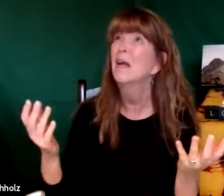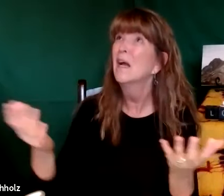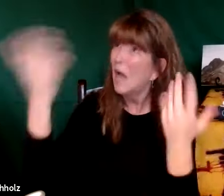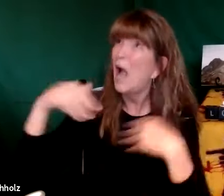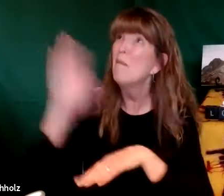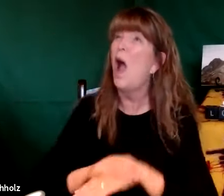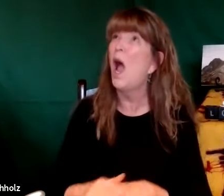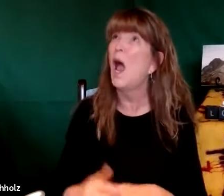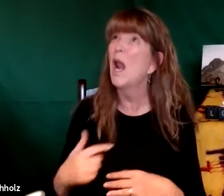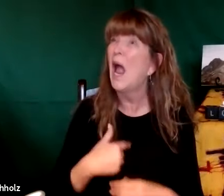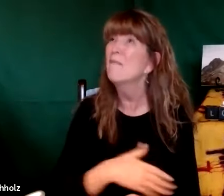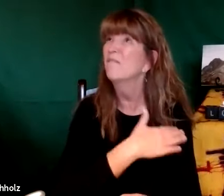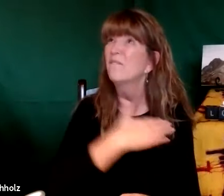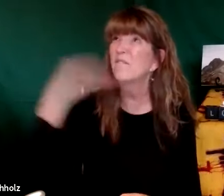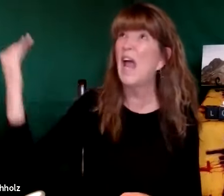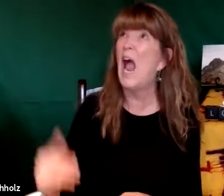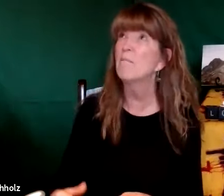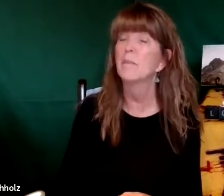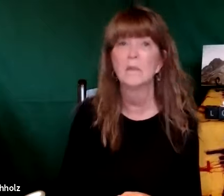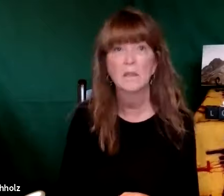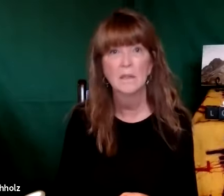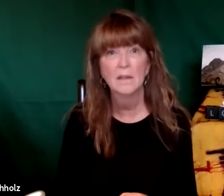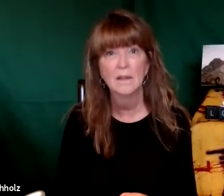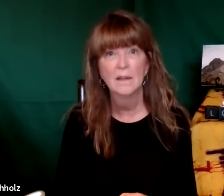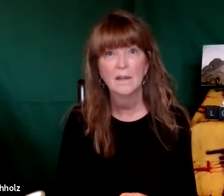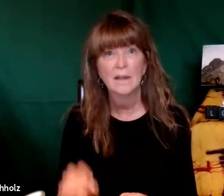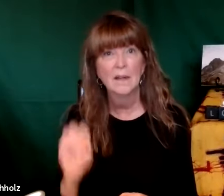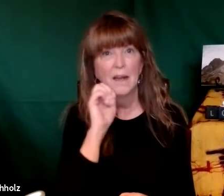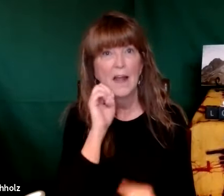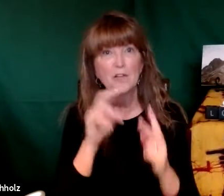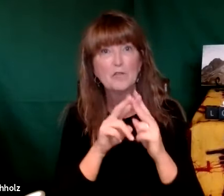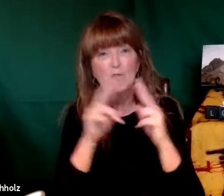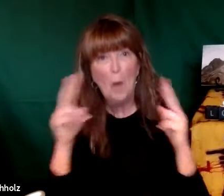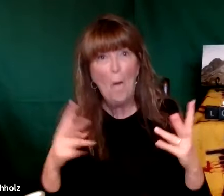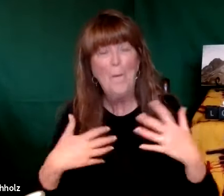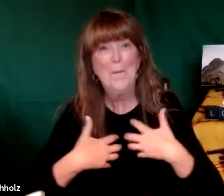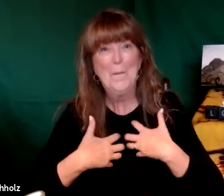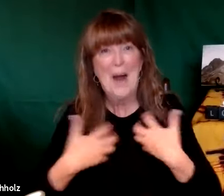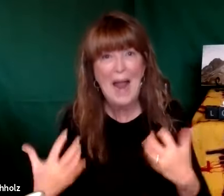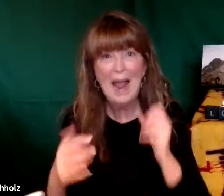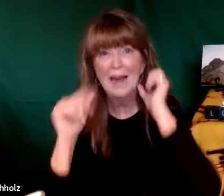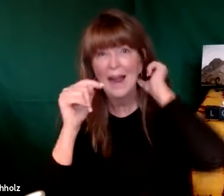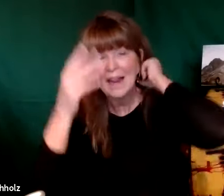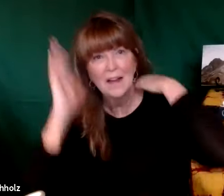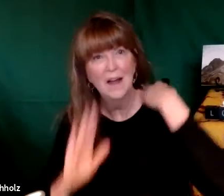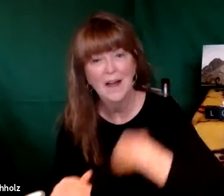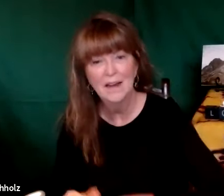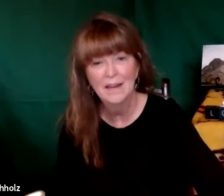you have not answered me come on I am just fed up Elijah was